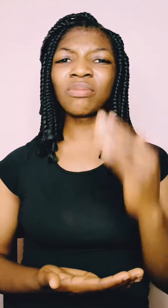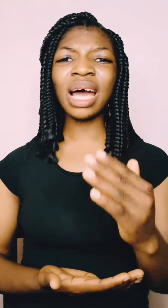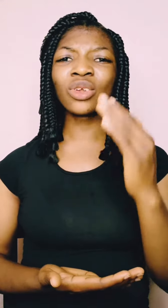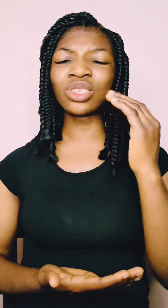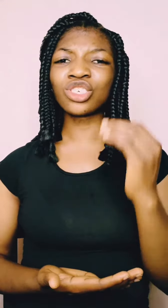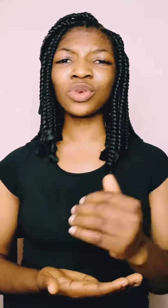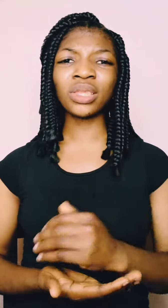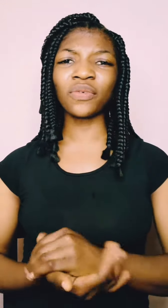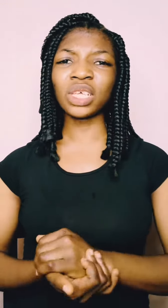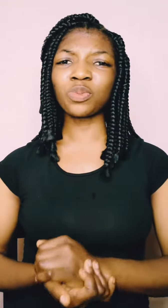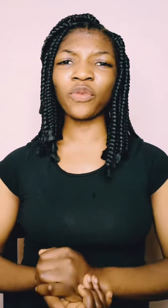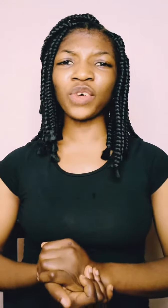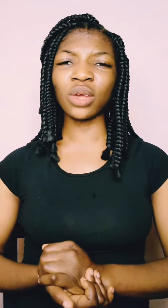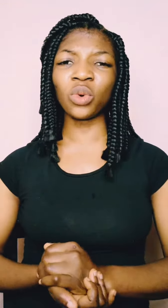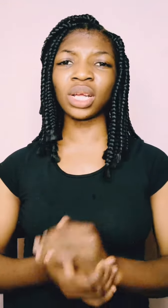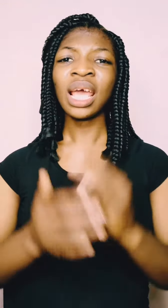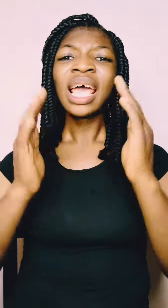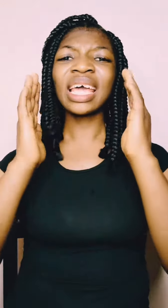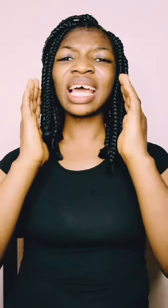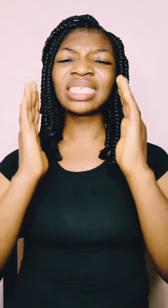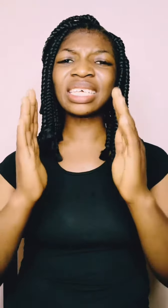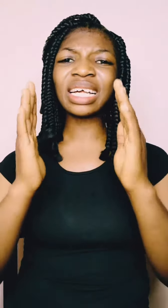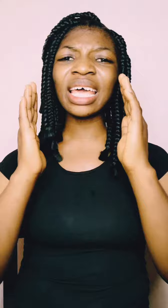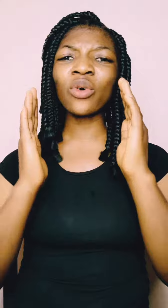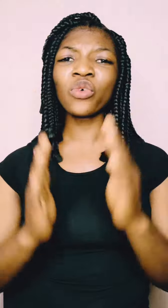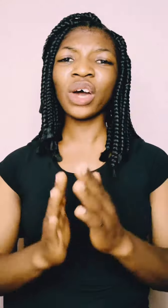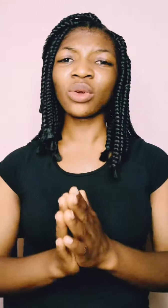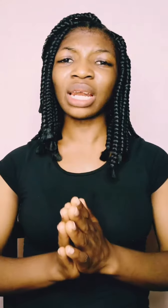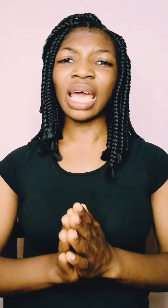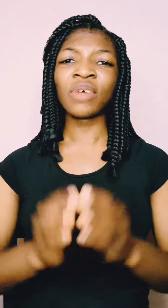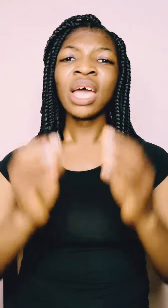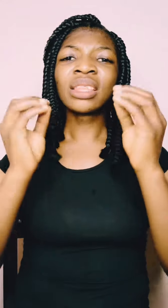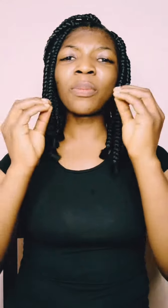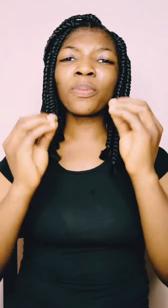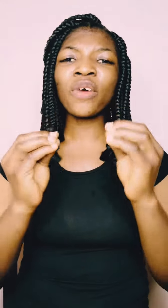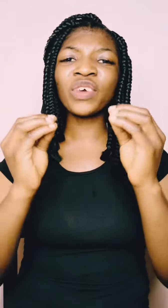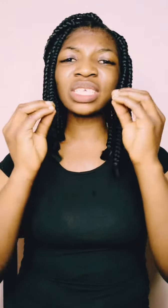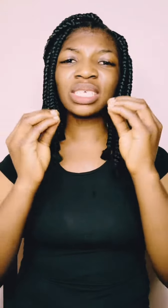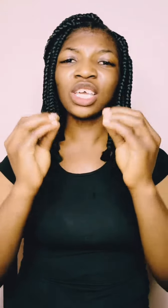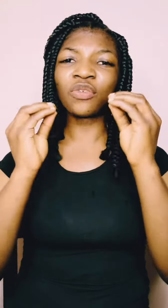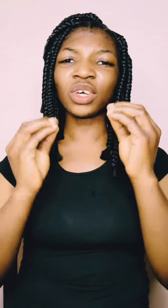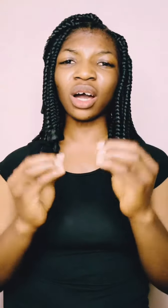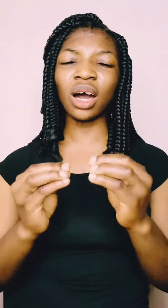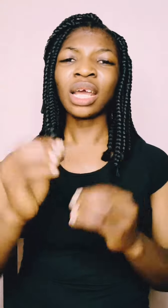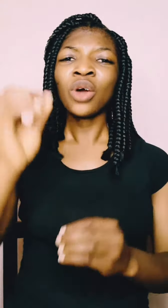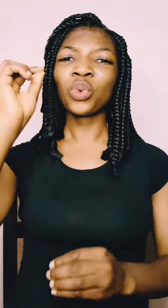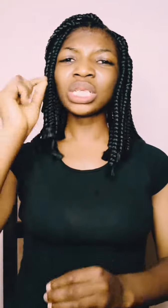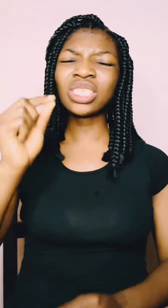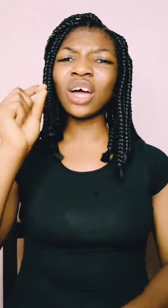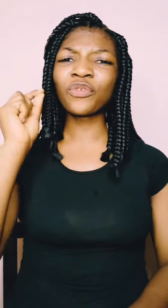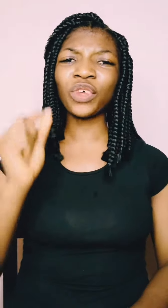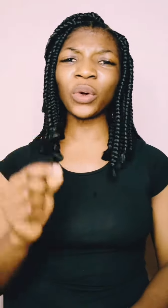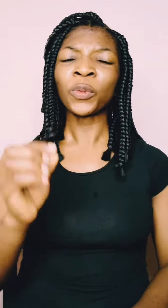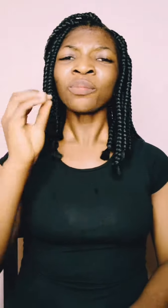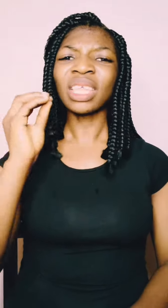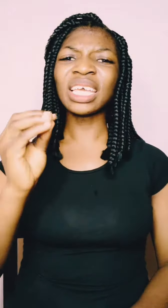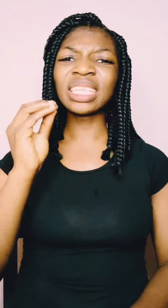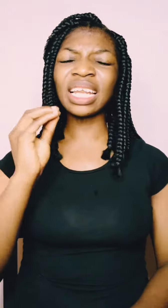demand on the strength of this prophetic word and I declare over your life the prophecy of God will not fail in the